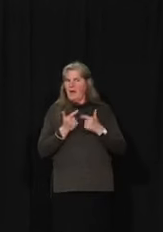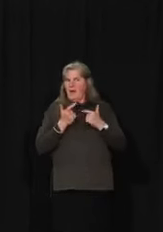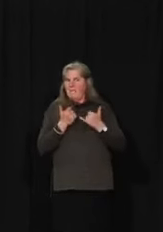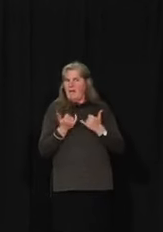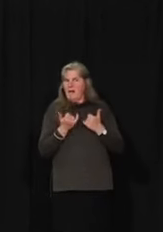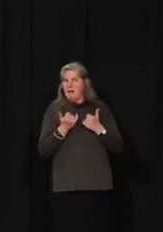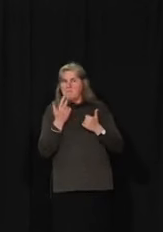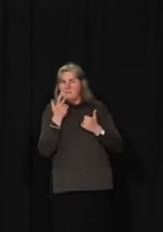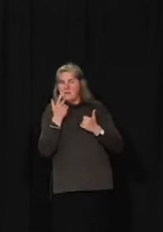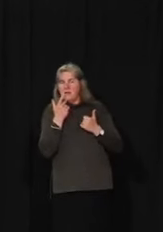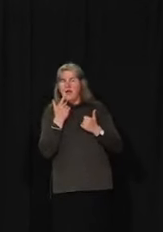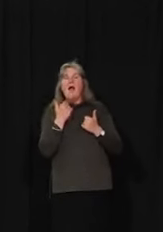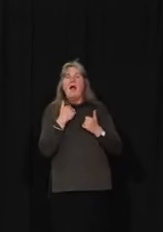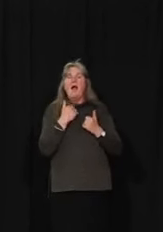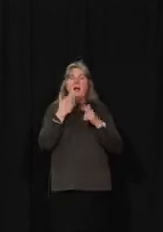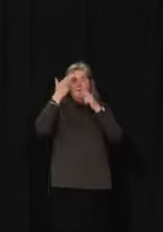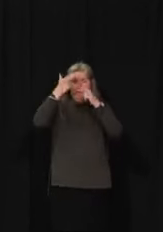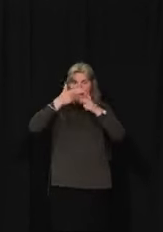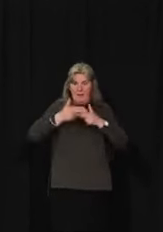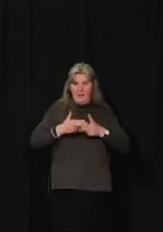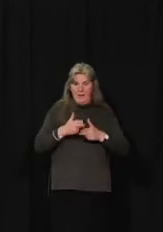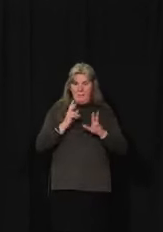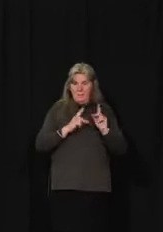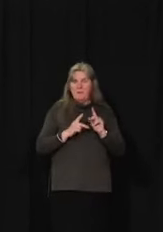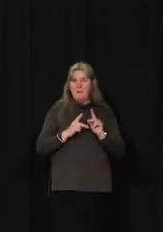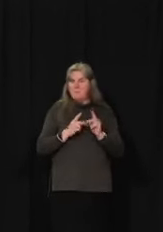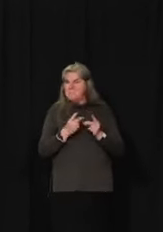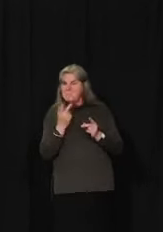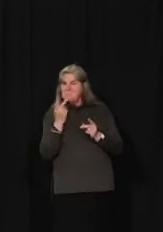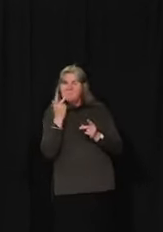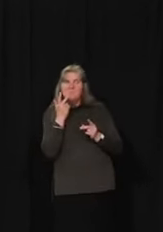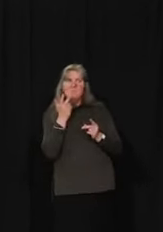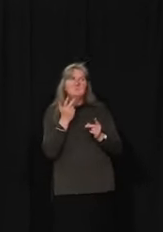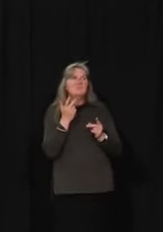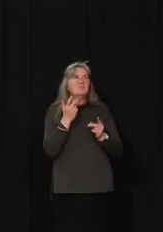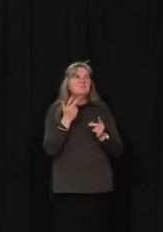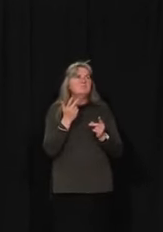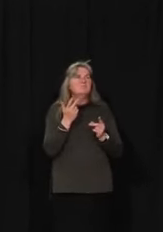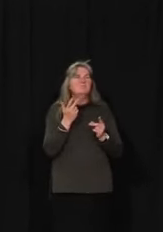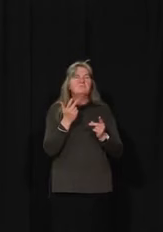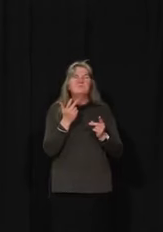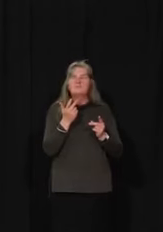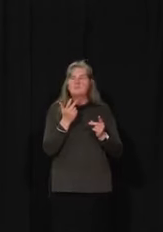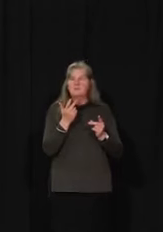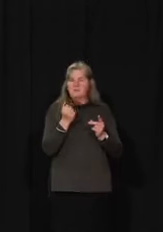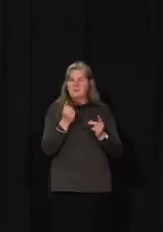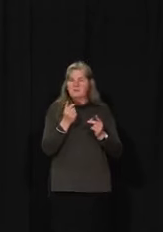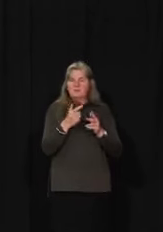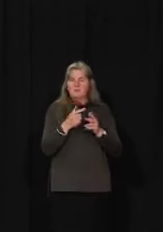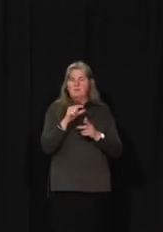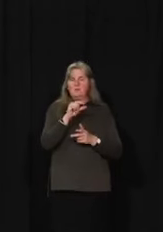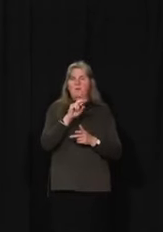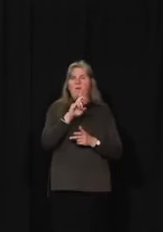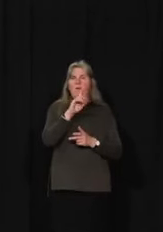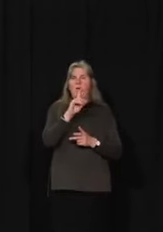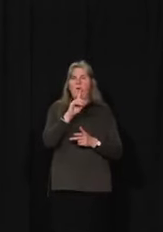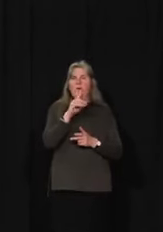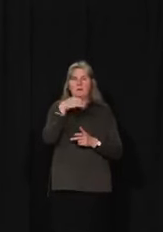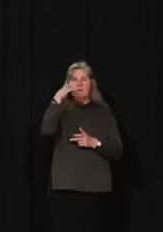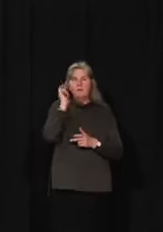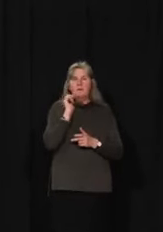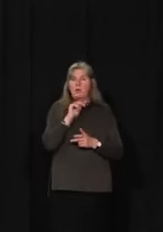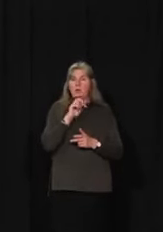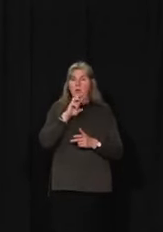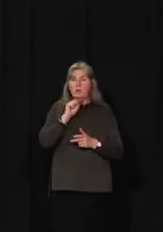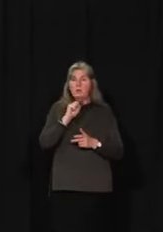have the list of media who have joined us today and we'll try and do this as per usual. And we're going to start with Gord, Yukon News. Gord, have you got a